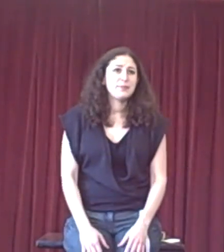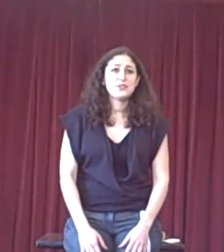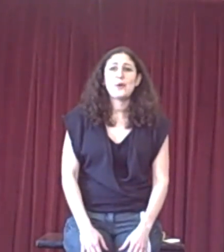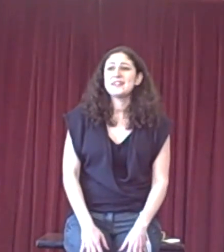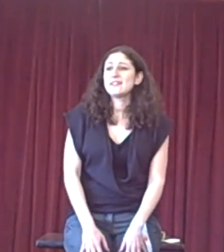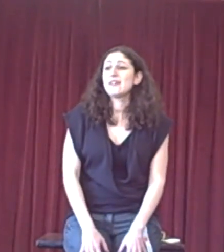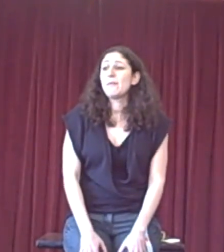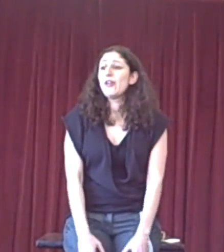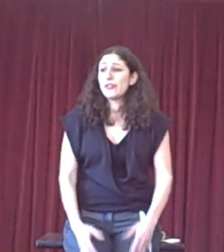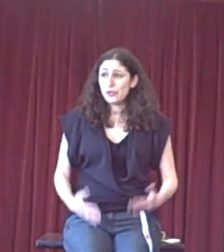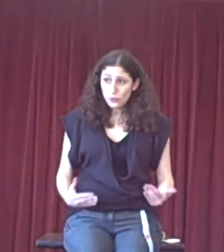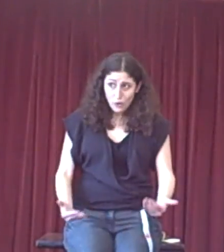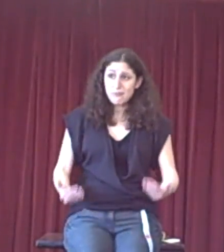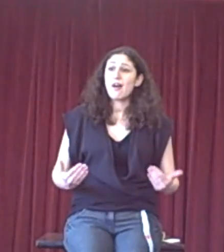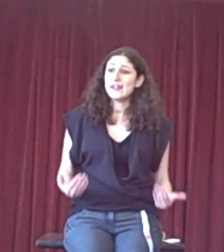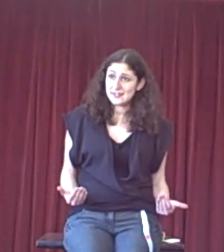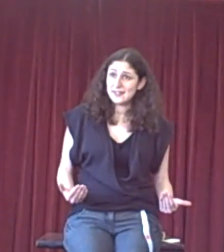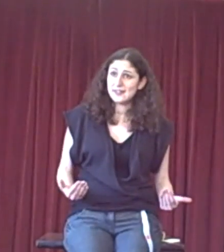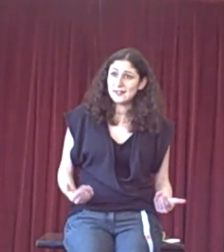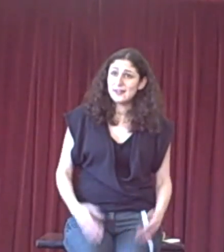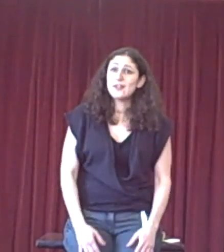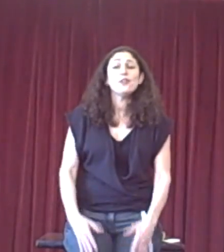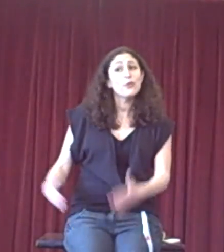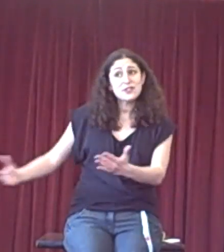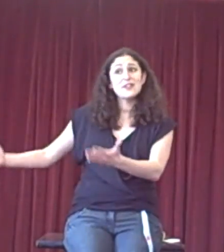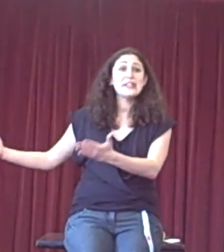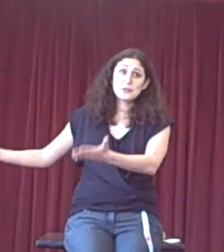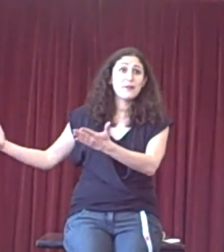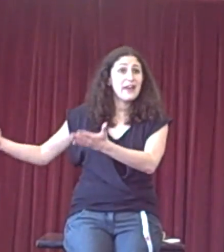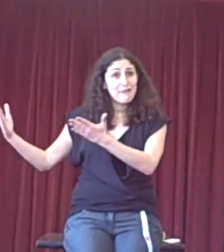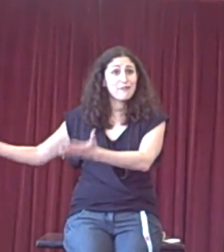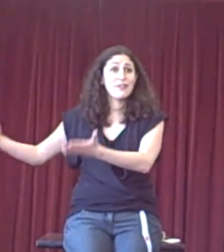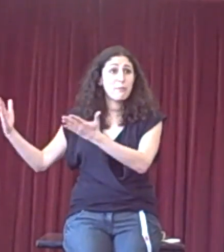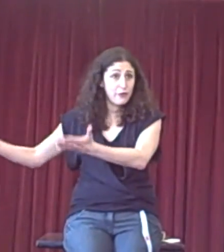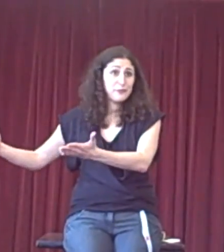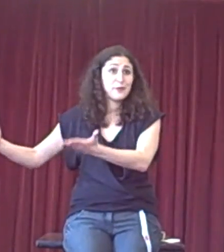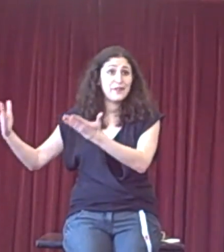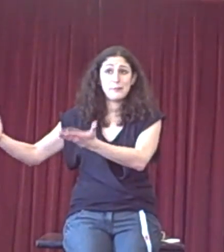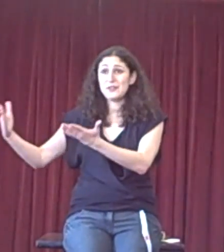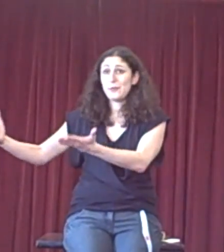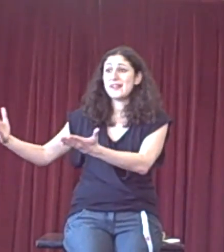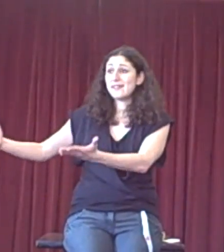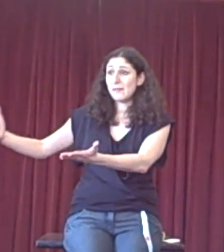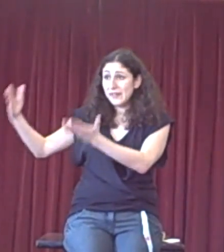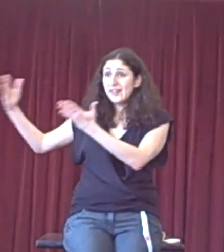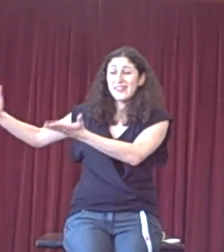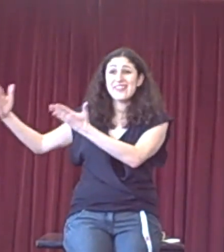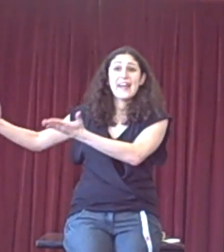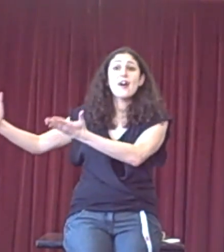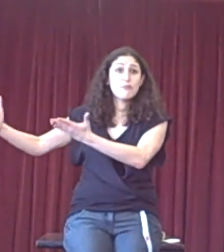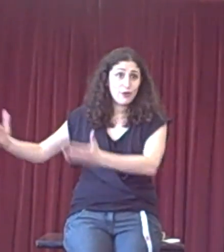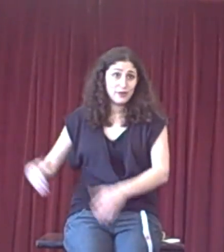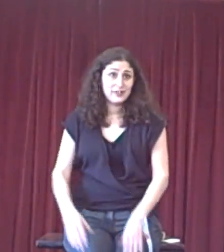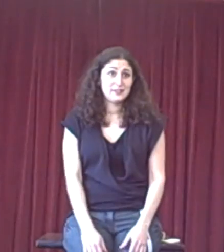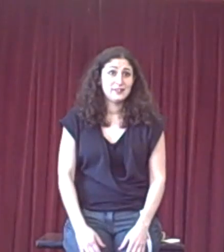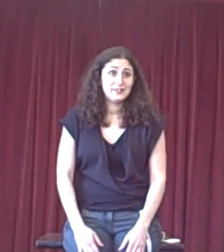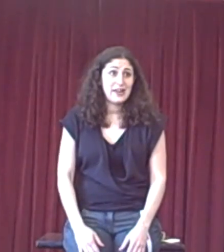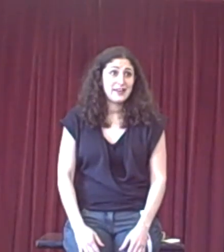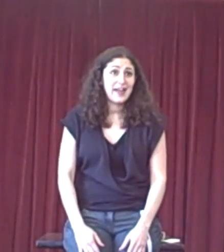persuading them that you are right, you also need to put everything possible into persuading them that they are wrong. Okay,